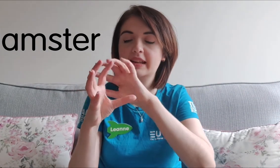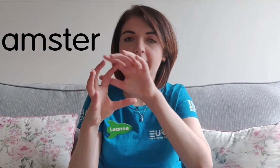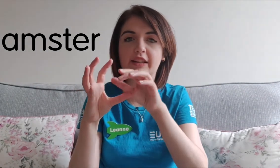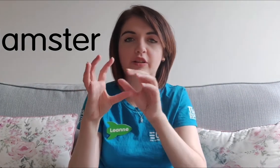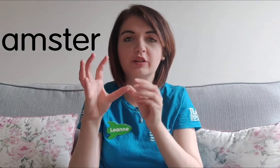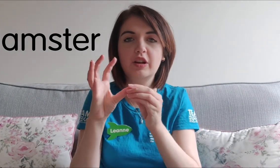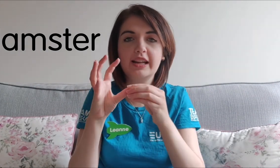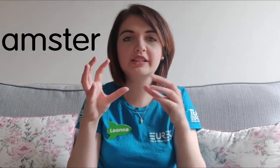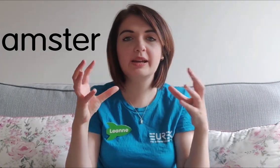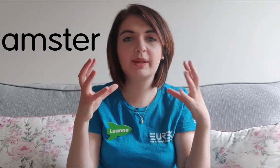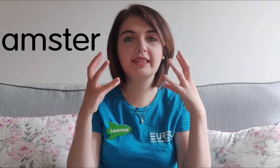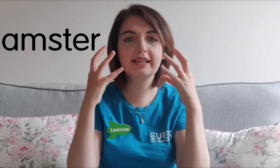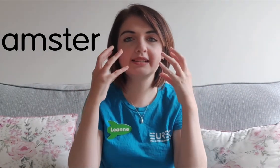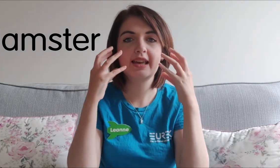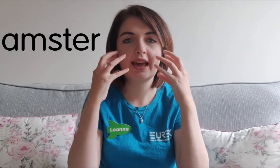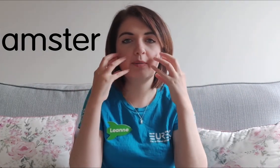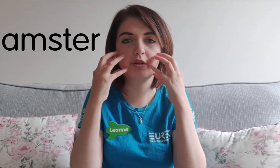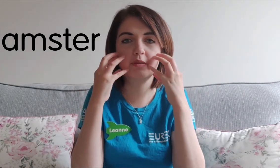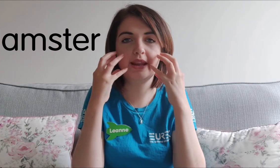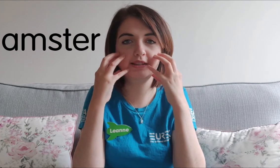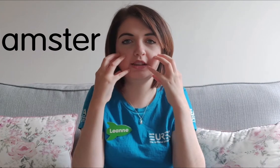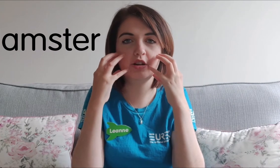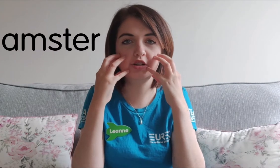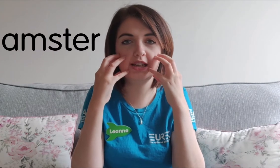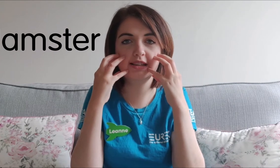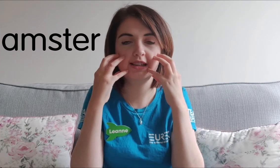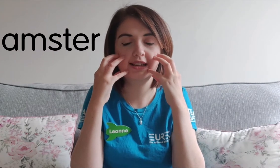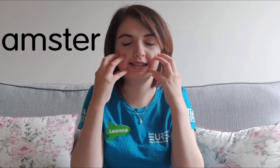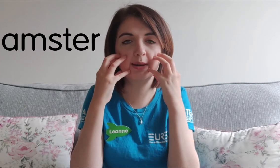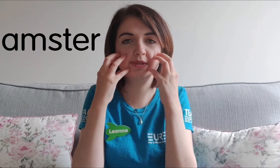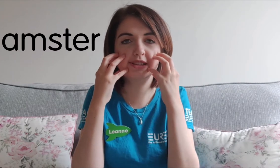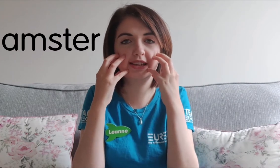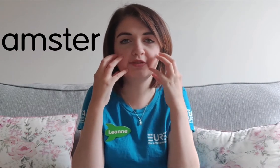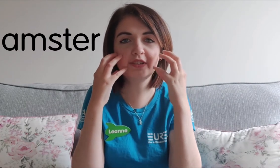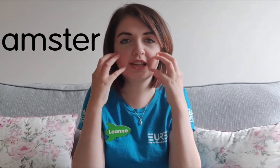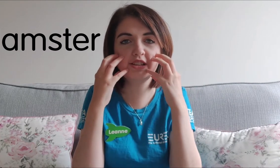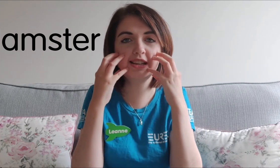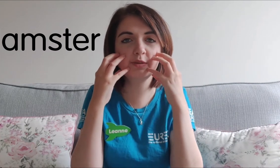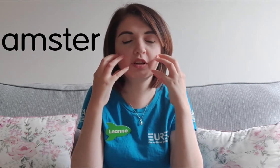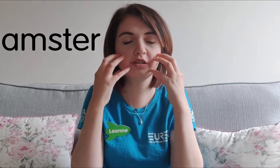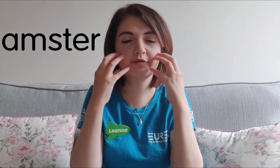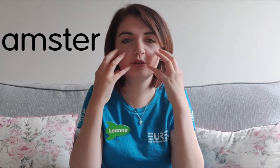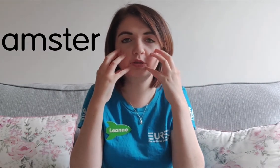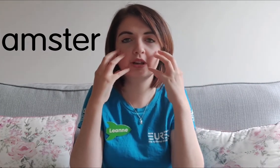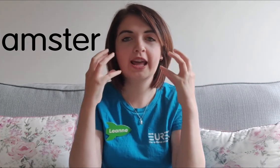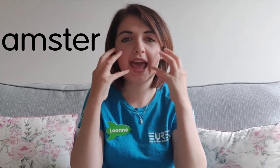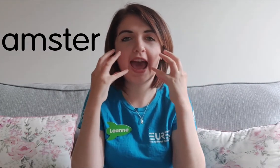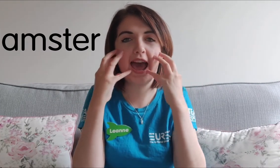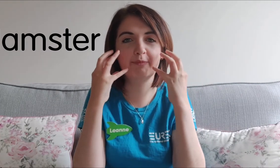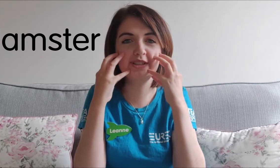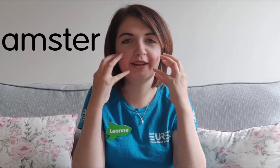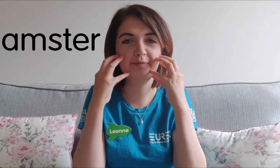in your claw hand shape like this and put them next to your cheeks because hamsters like to fill their cheeks with lots of food. Hamster.